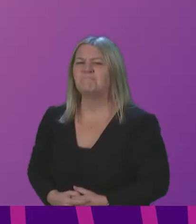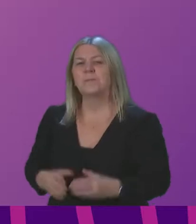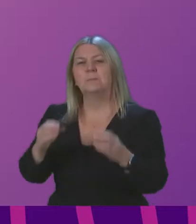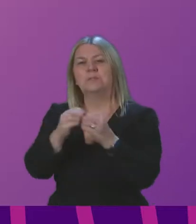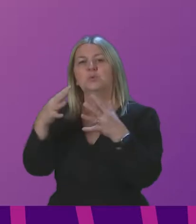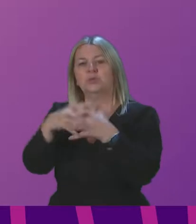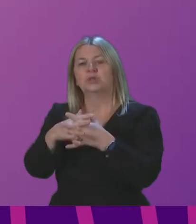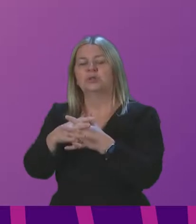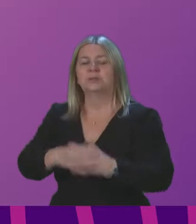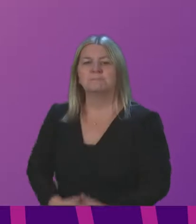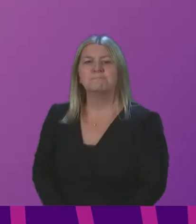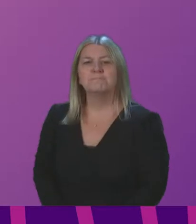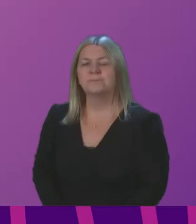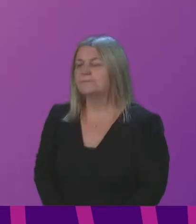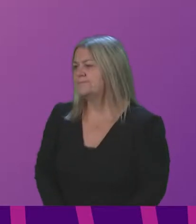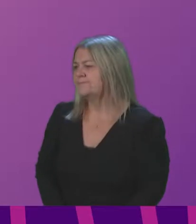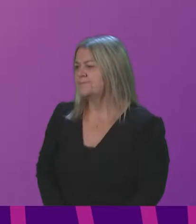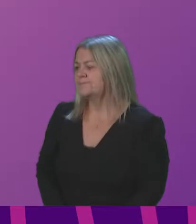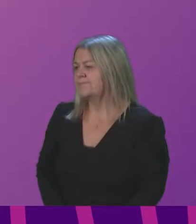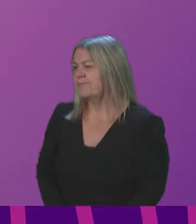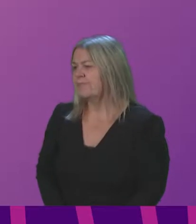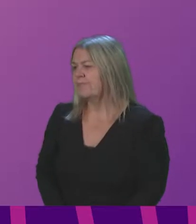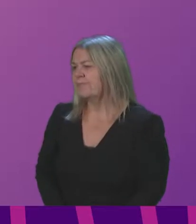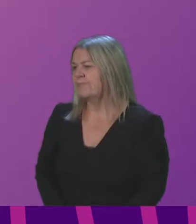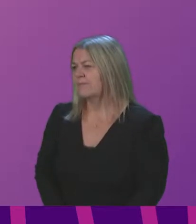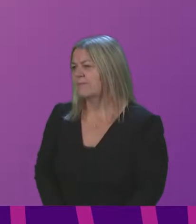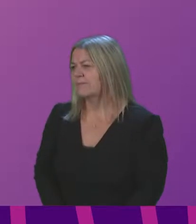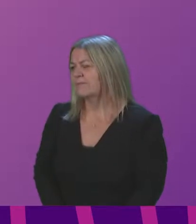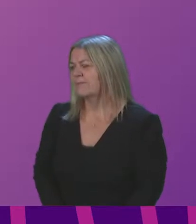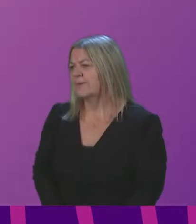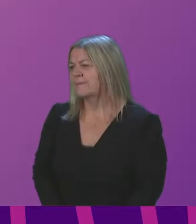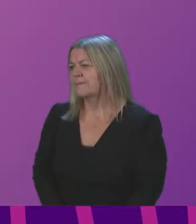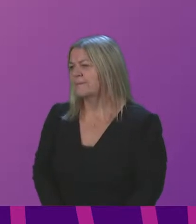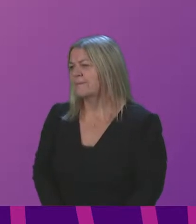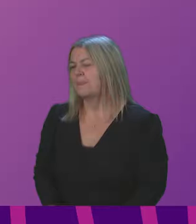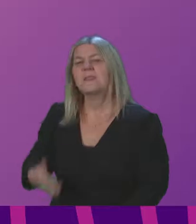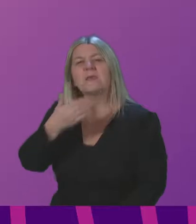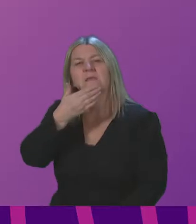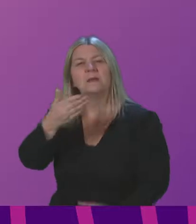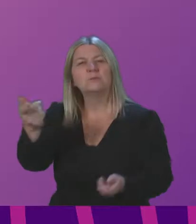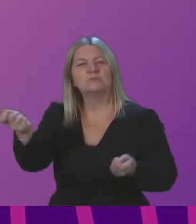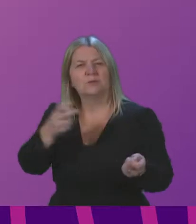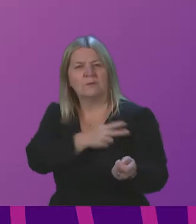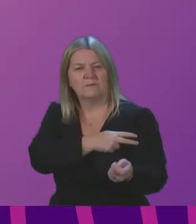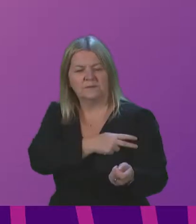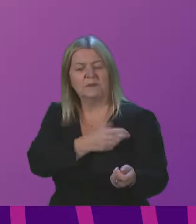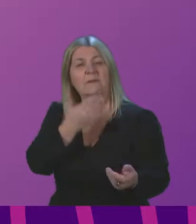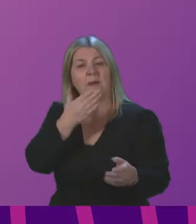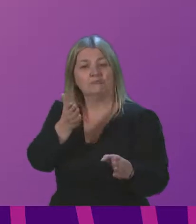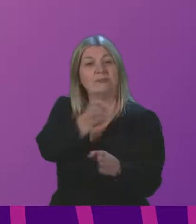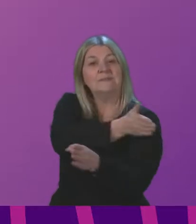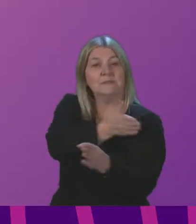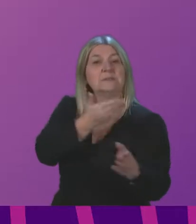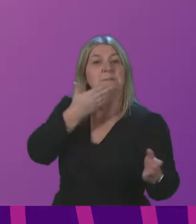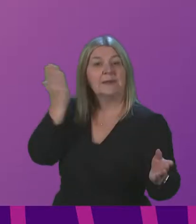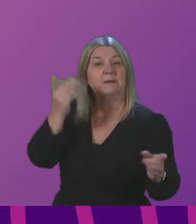Wishart. Thank you, and thank you to the other speakers before me. It's important that we hear the work of